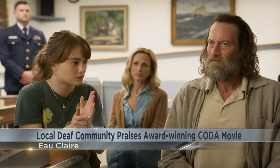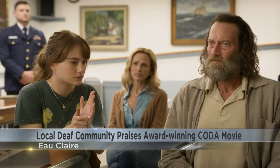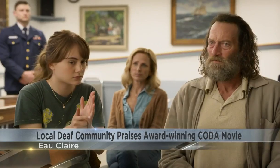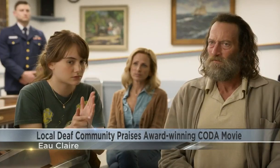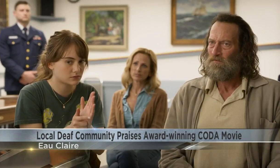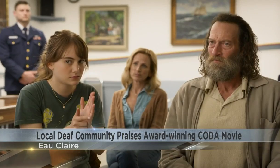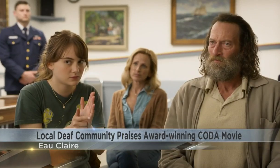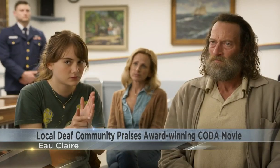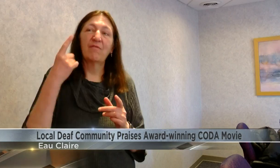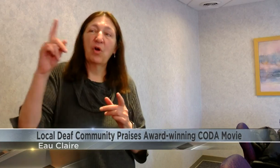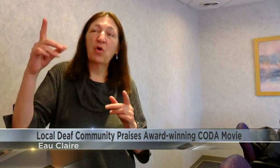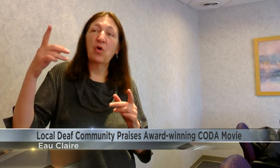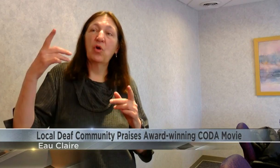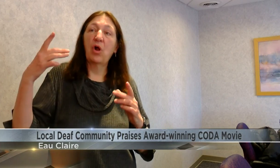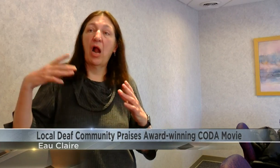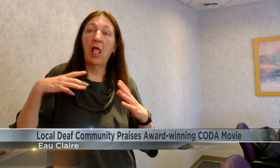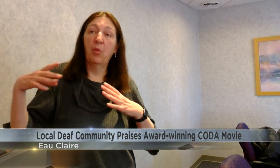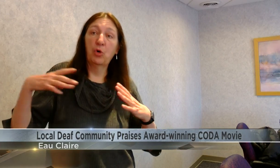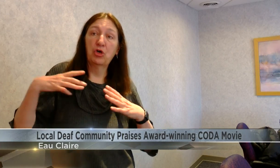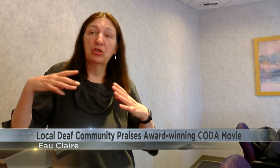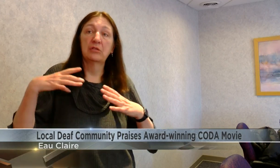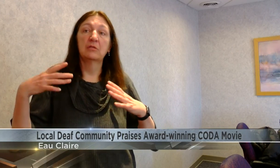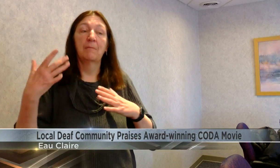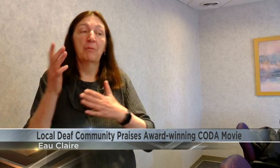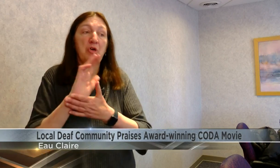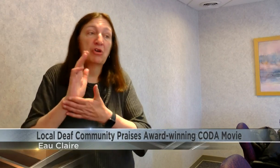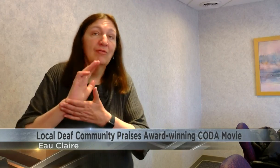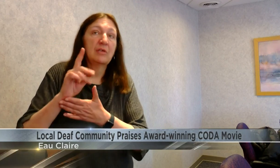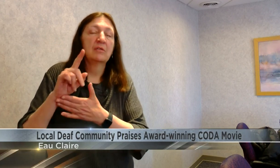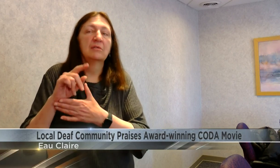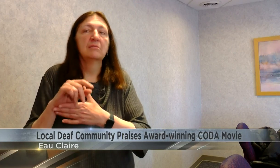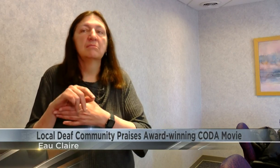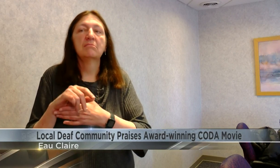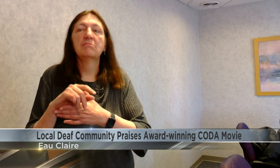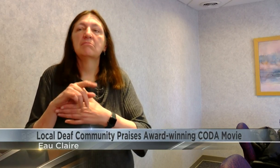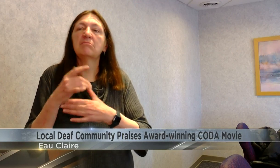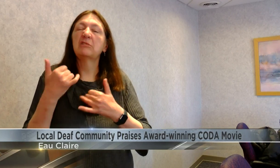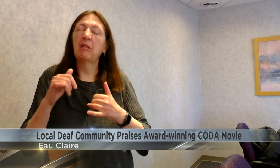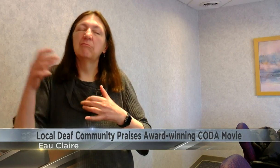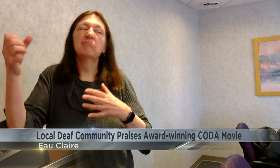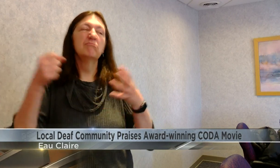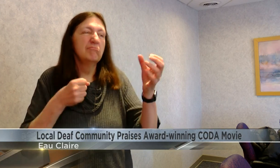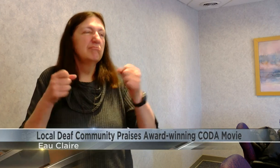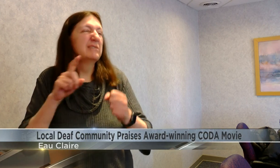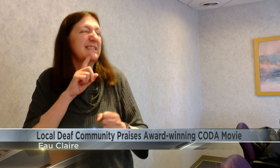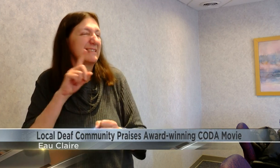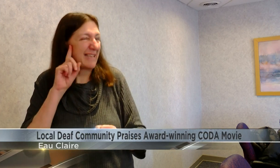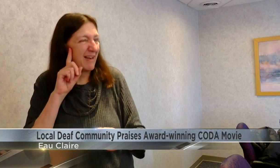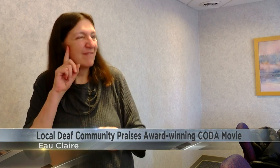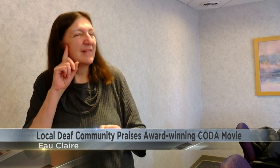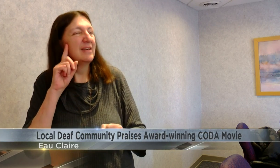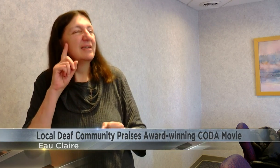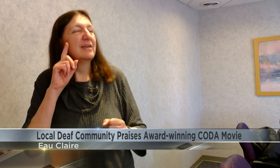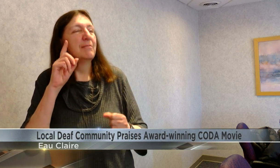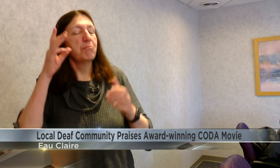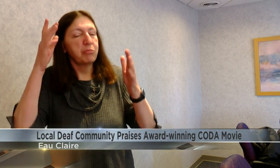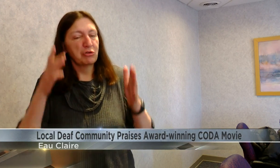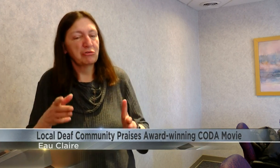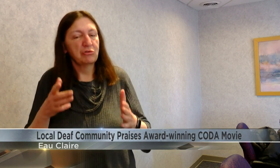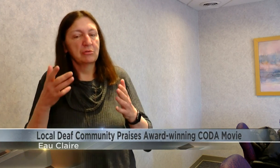follow suit. For Hollywood movies, just including more people who are deaf and hard of hearing